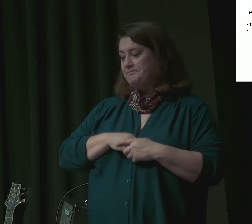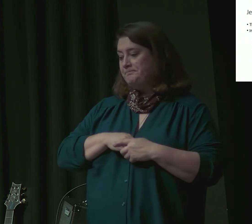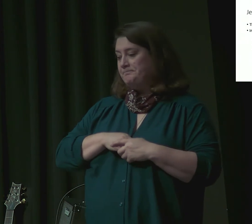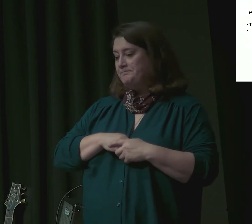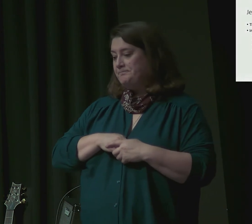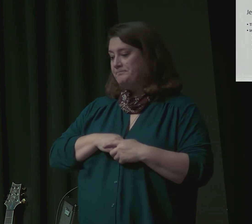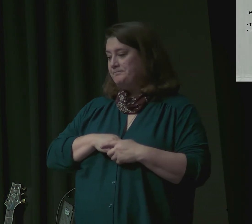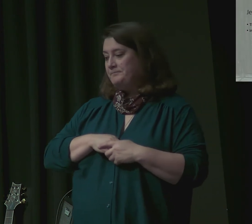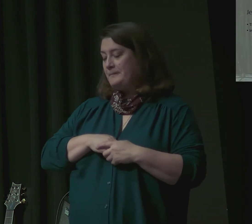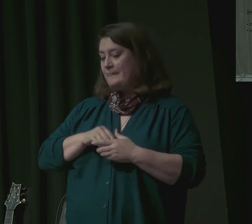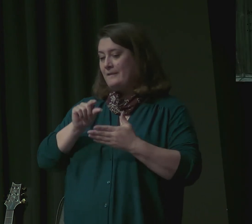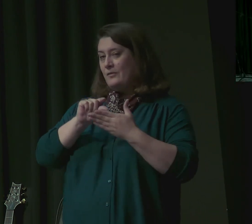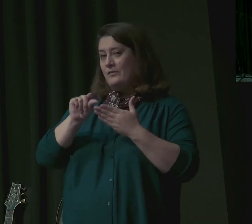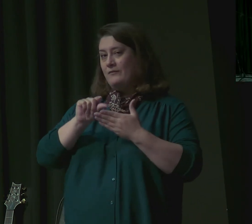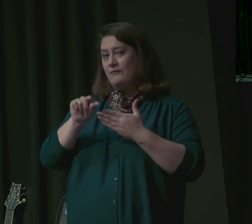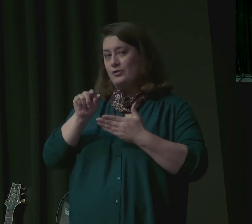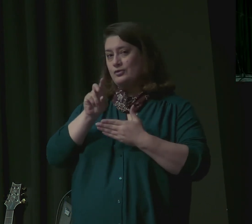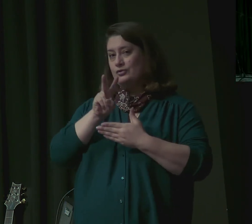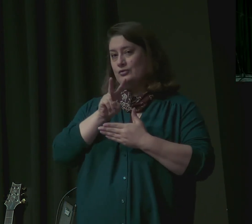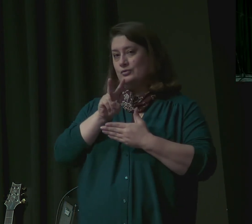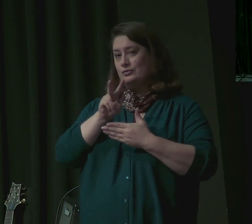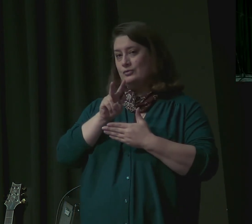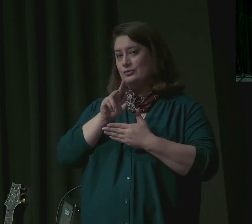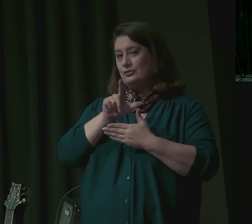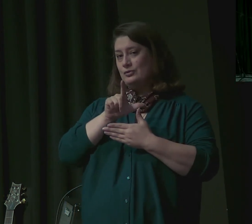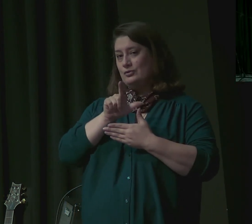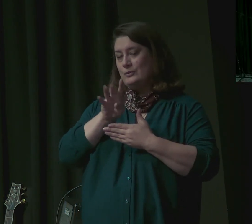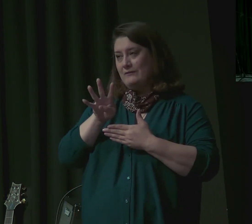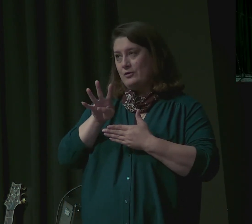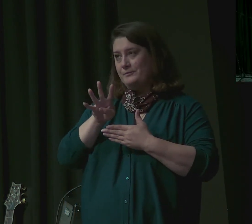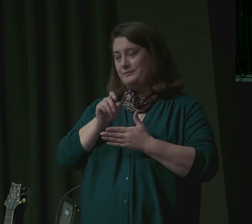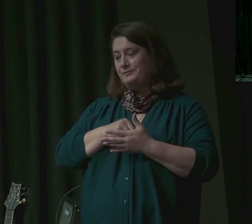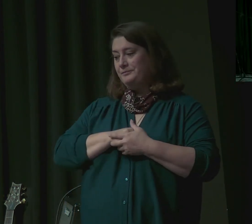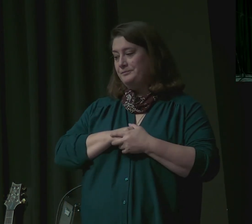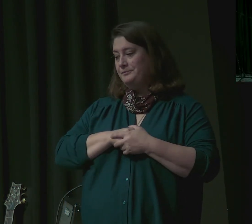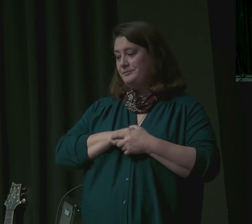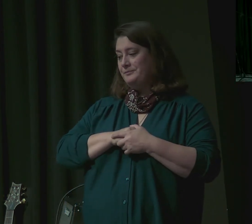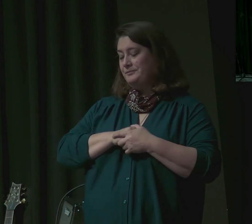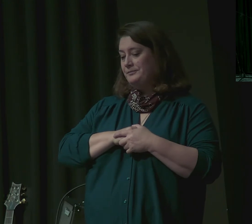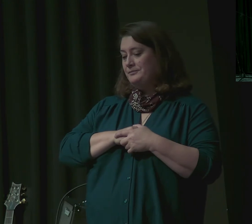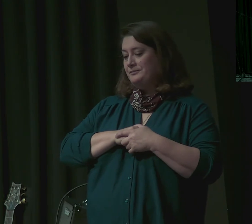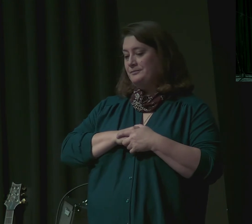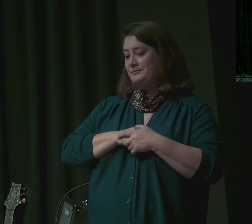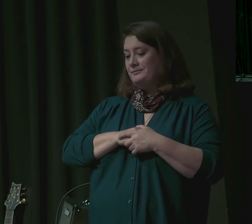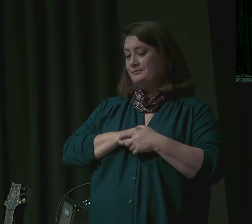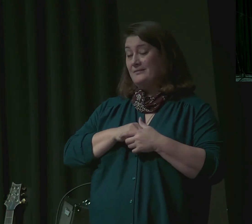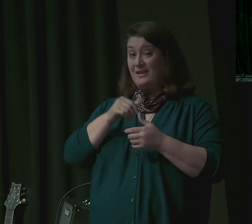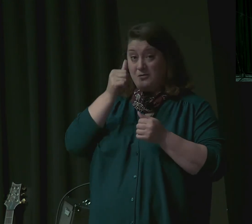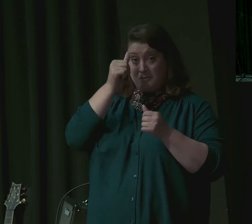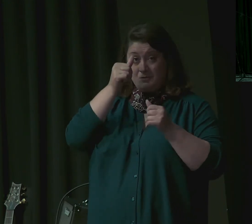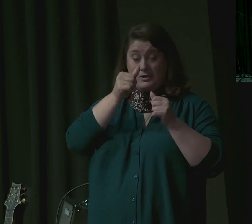Verse 24 then he brought out Simeon out to them and when remember Simeon's been in prison all this time